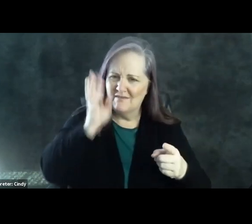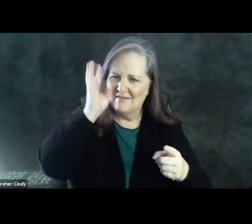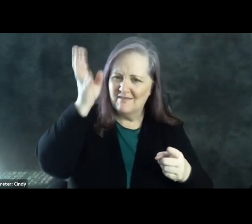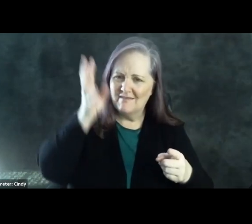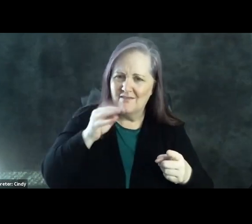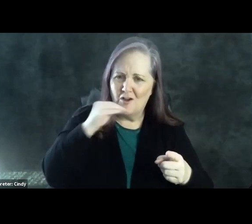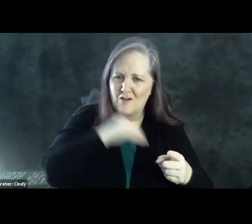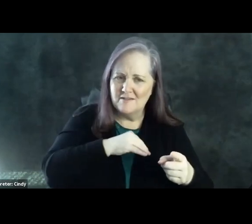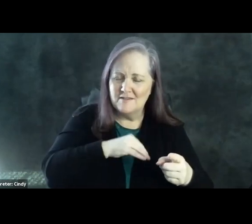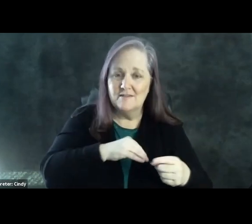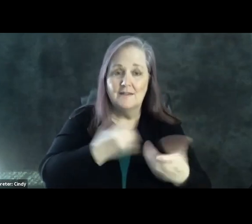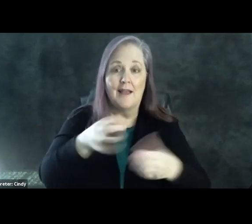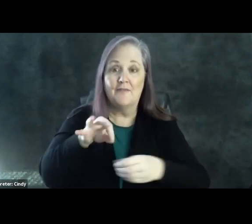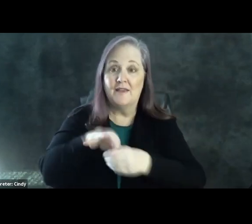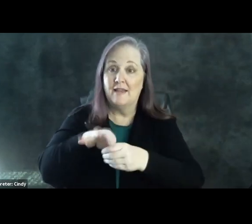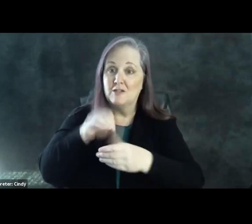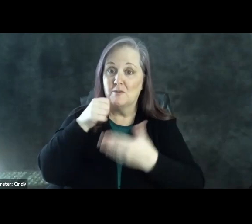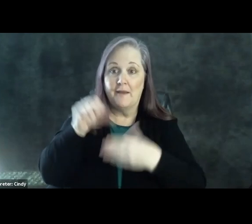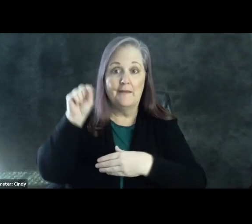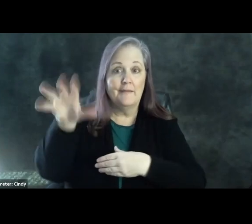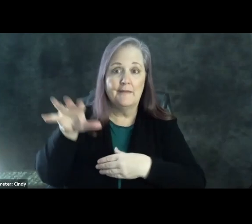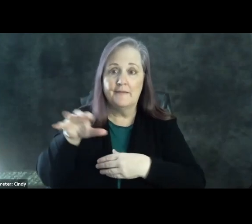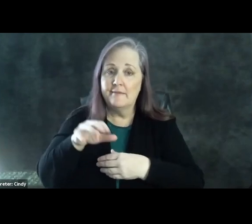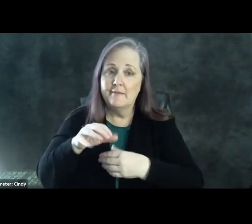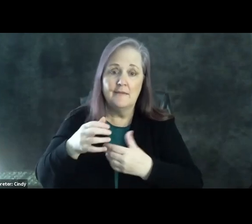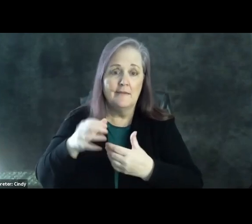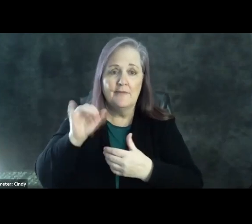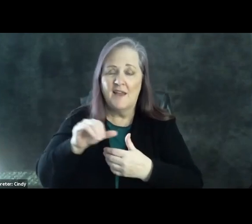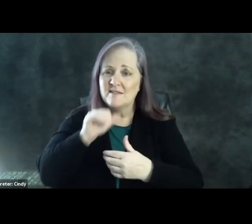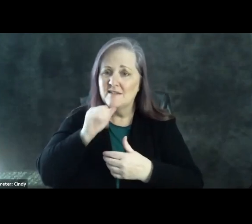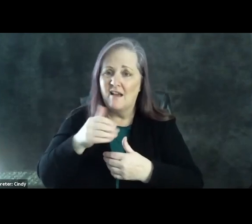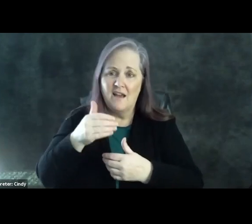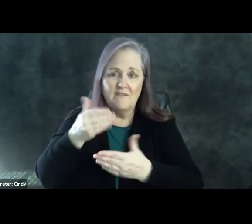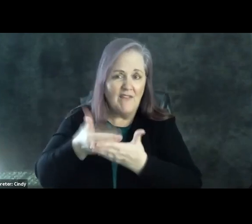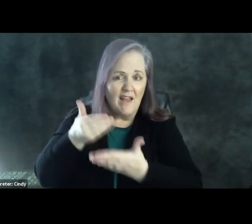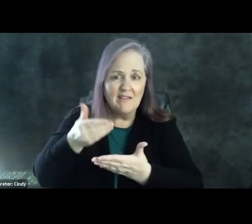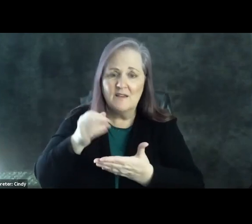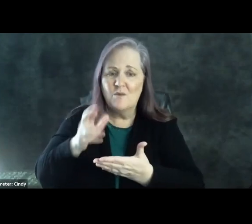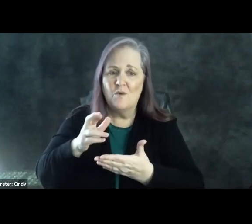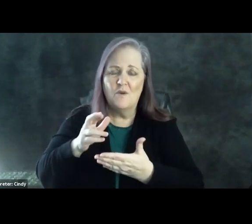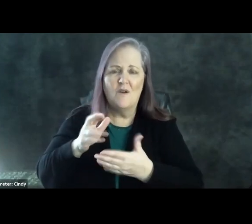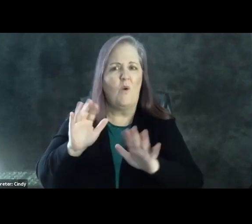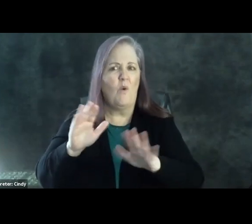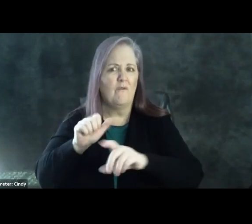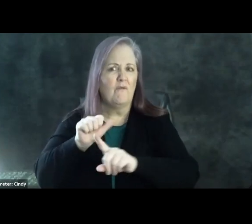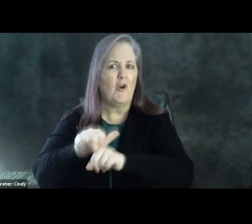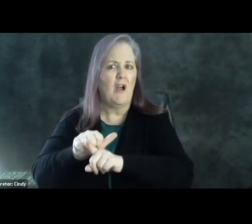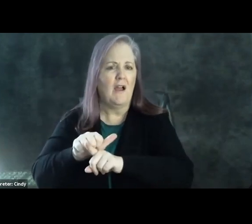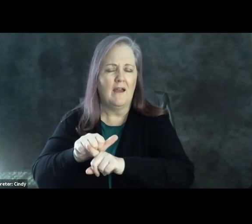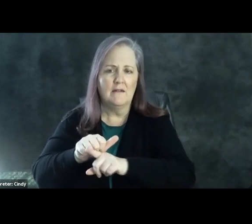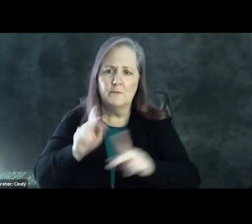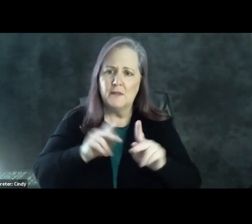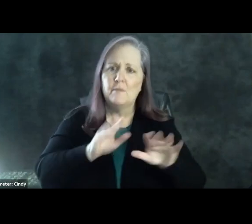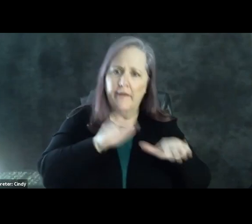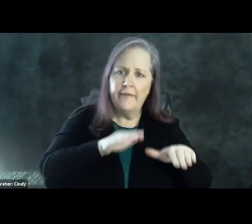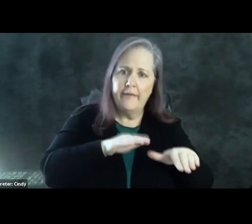the election by mail is somehow not valid or is, you know, more subject to fraud than other sorts of voting.